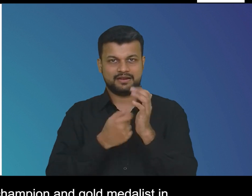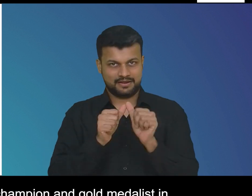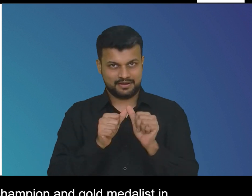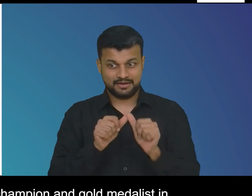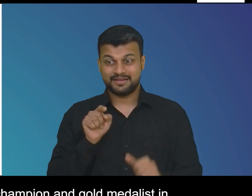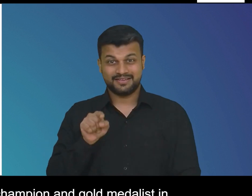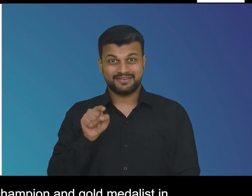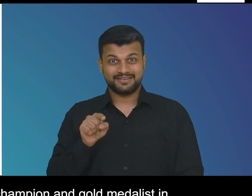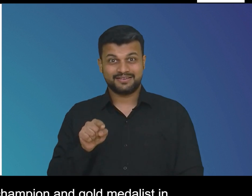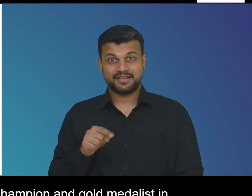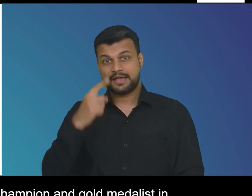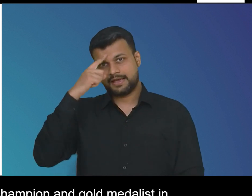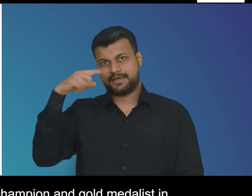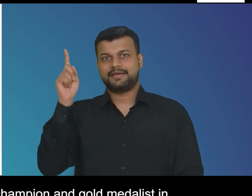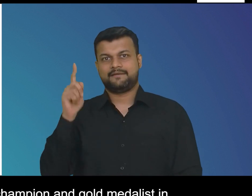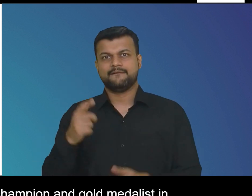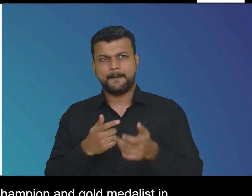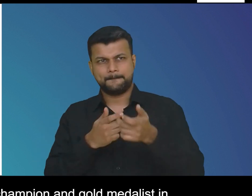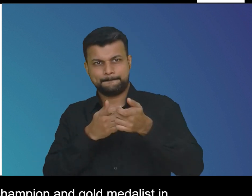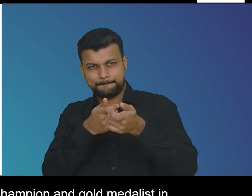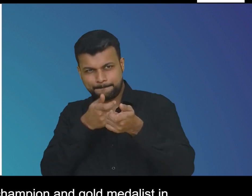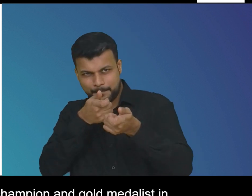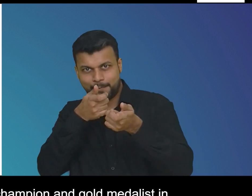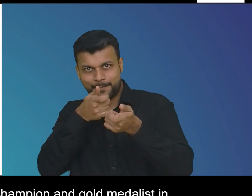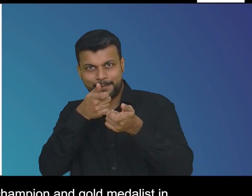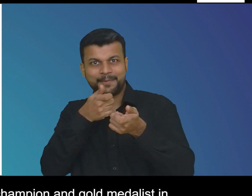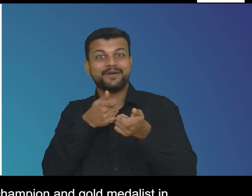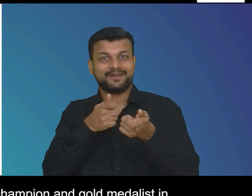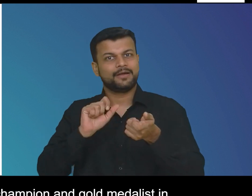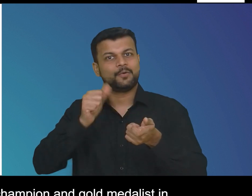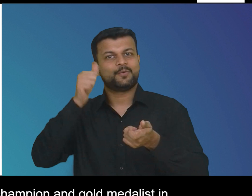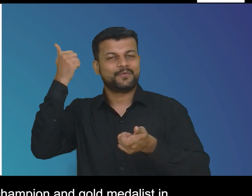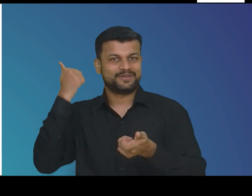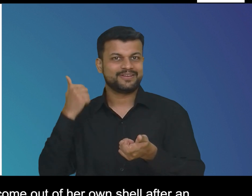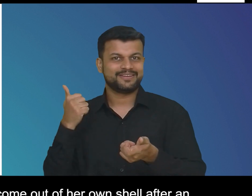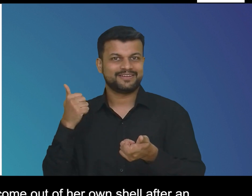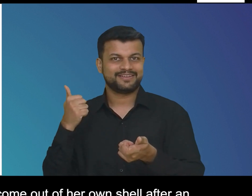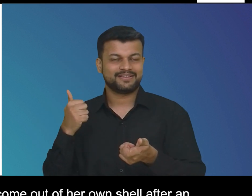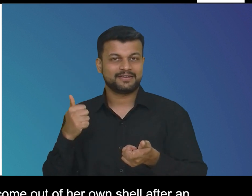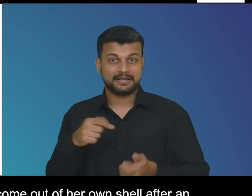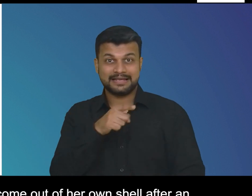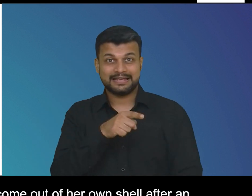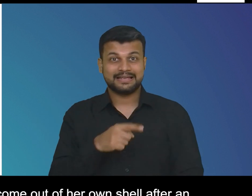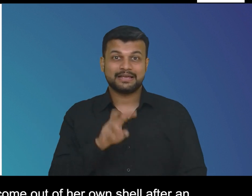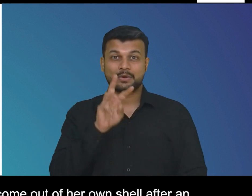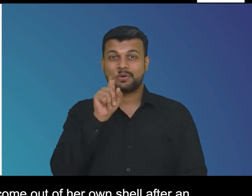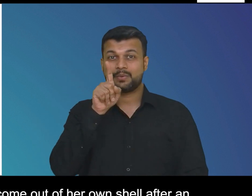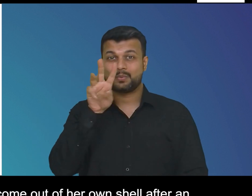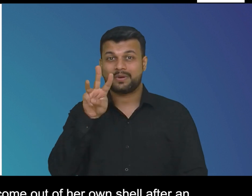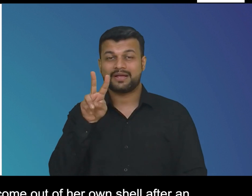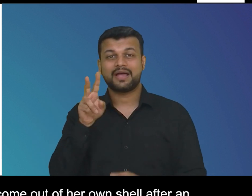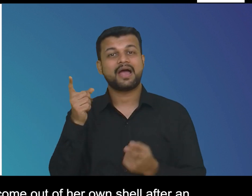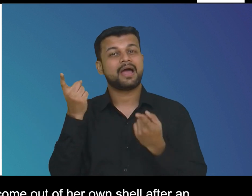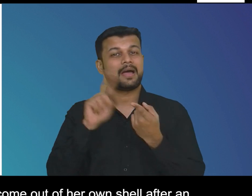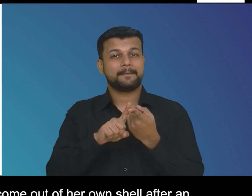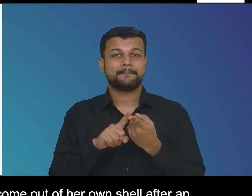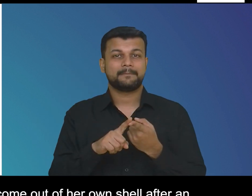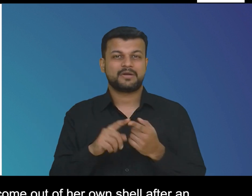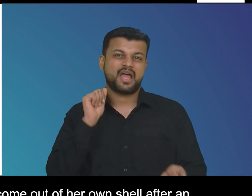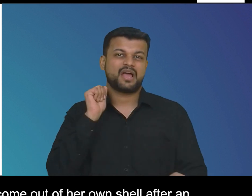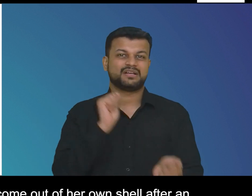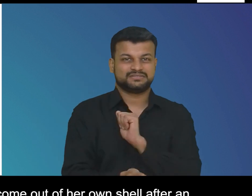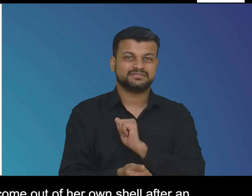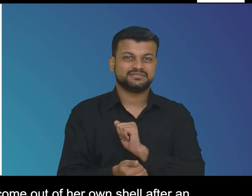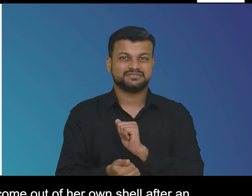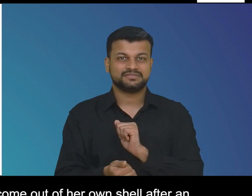avni lekhara india's proud champion and gold medalist in shooting speaks of how sports helped her come out of her own